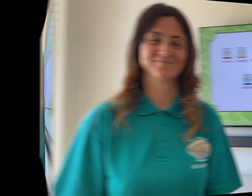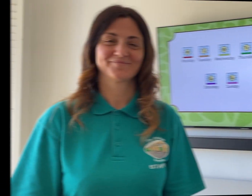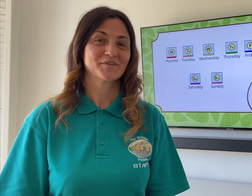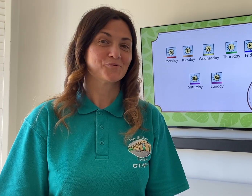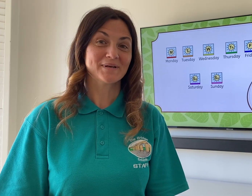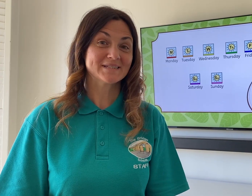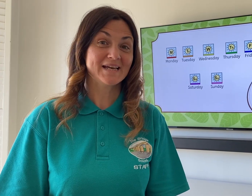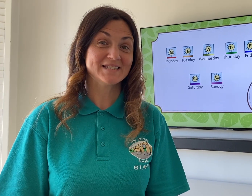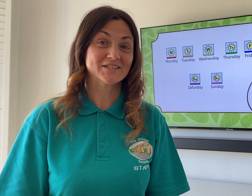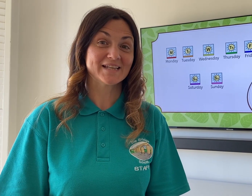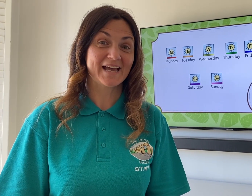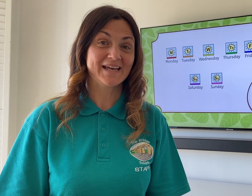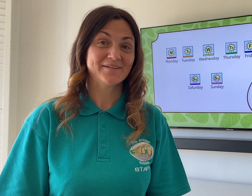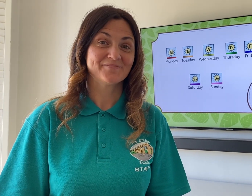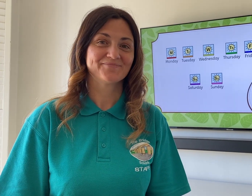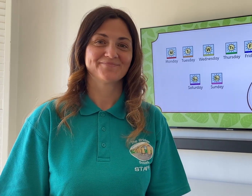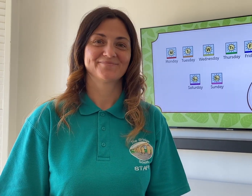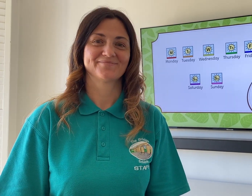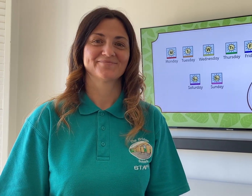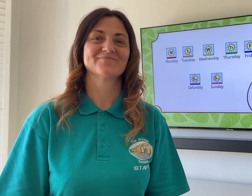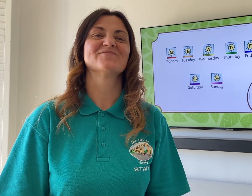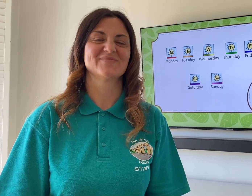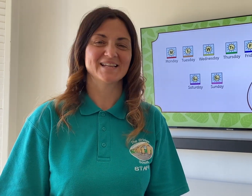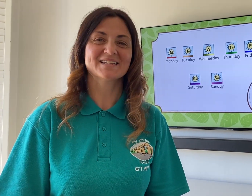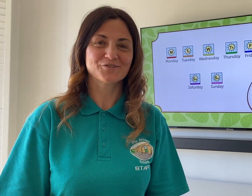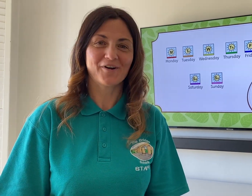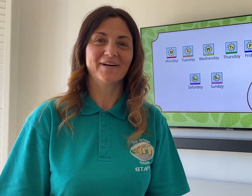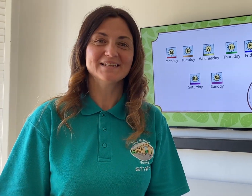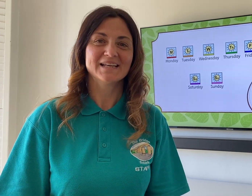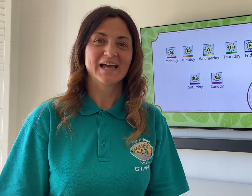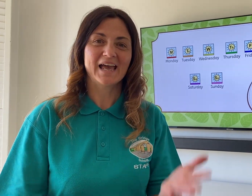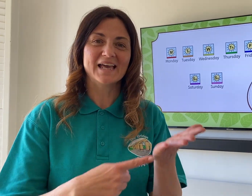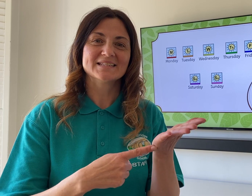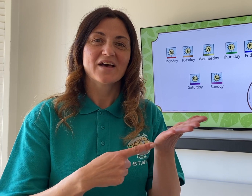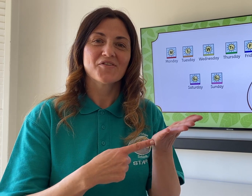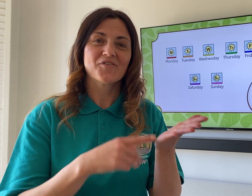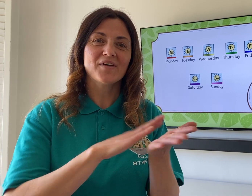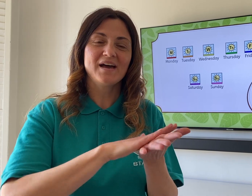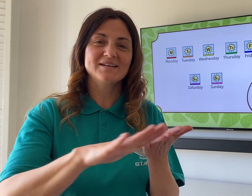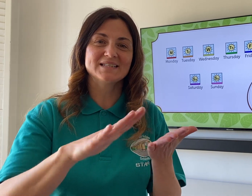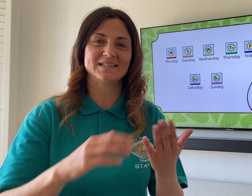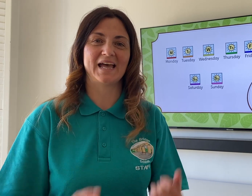What day is today? That's right, it's Thursday.